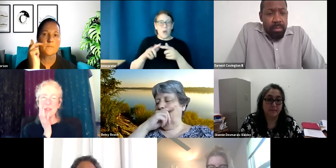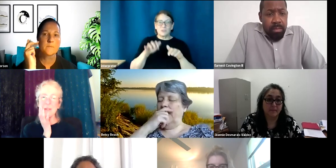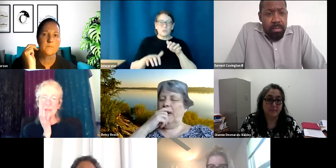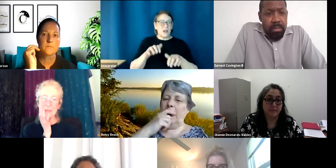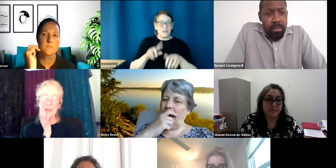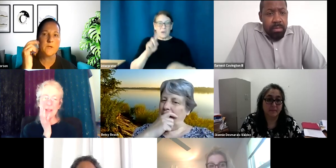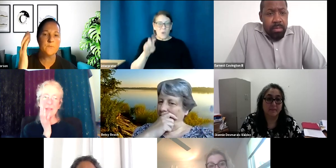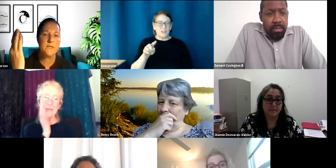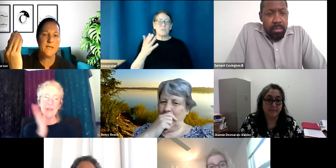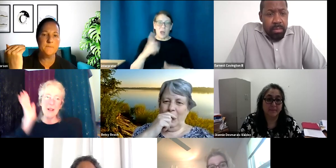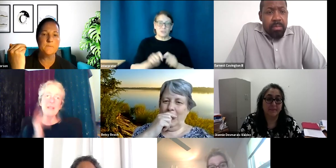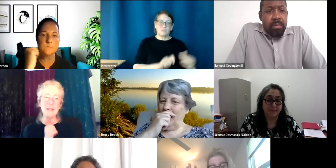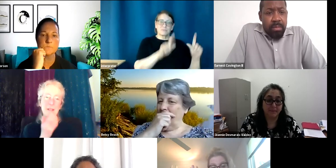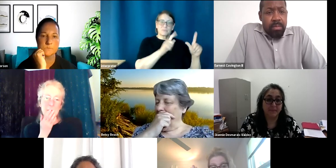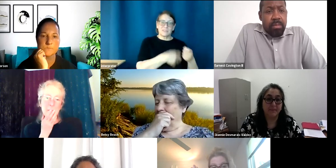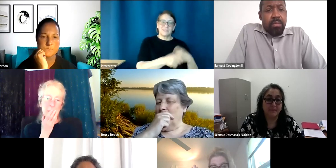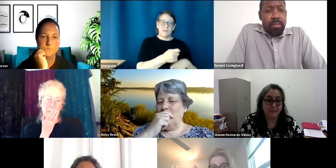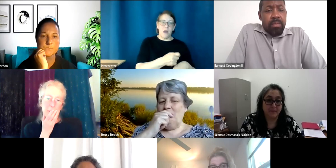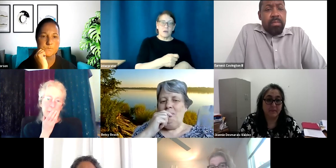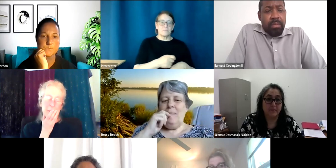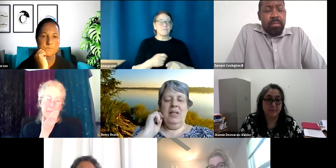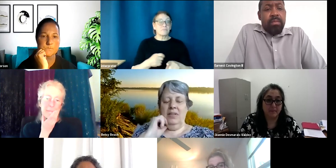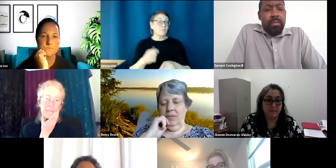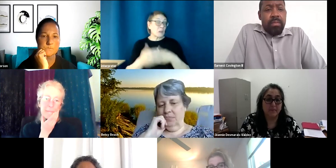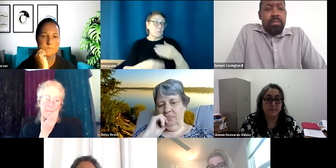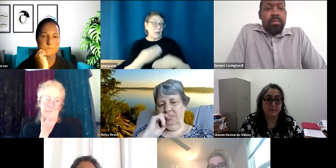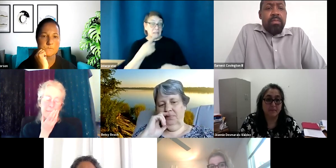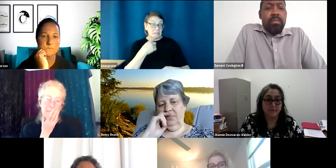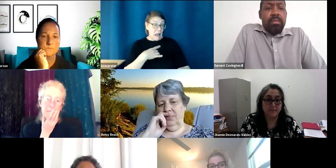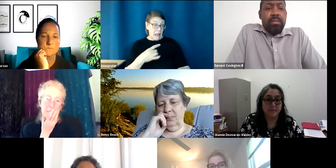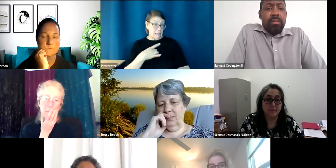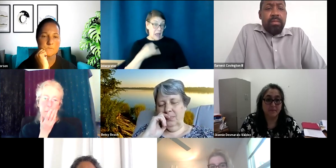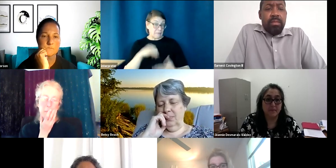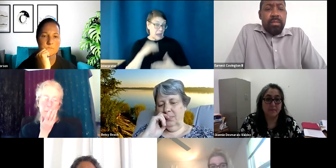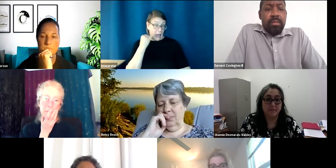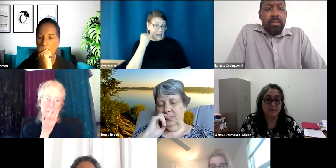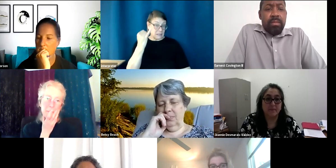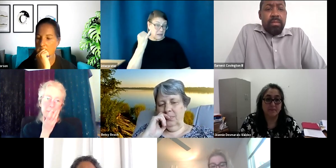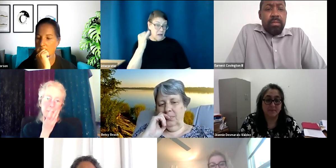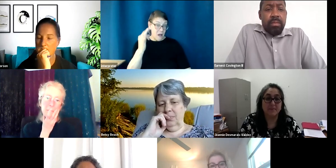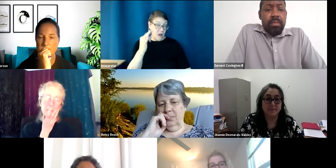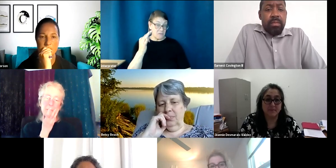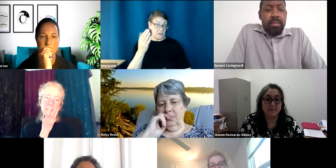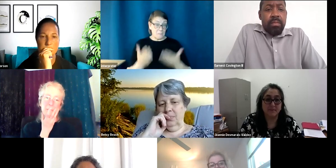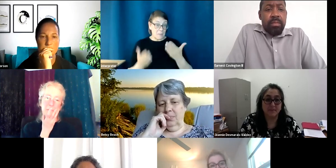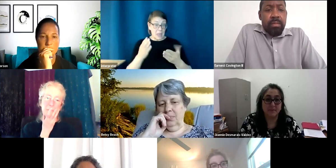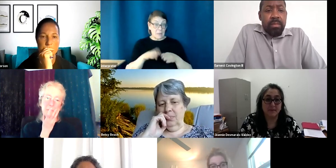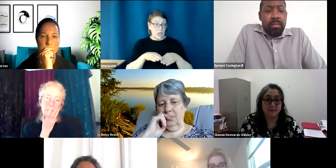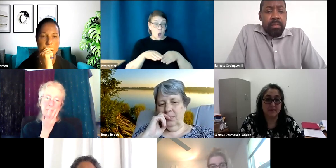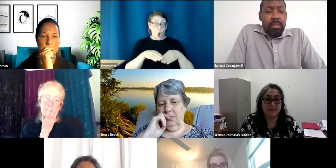question. But I, I, I, I do like that idea of, you know, maybe opening with what questions